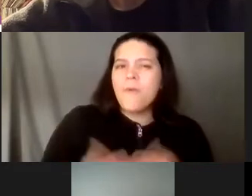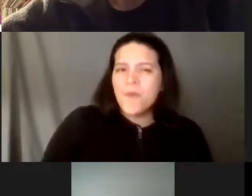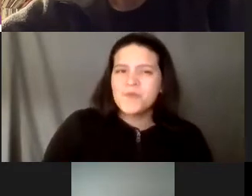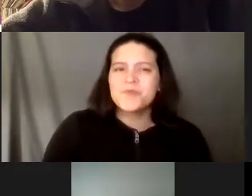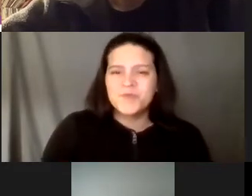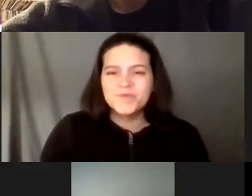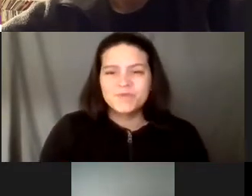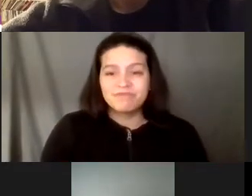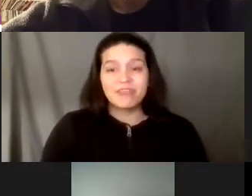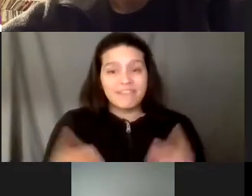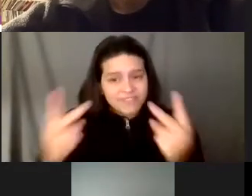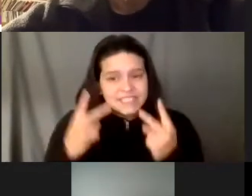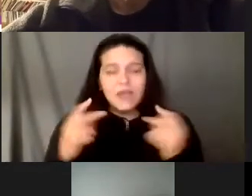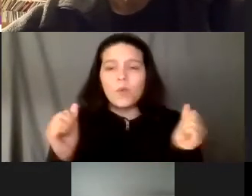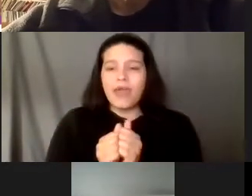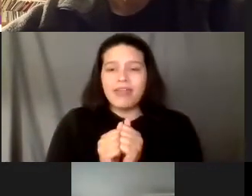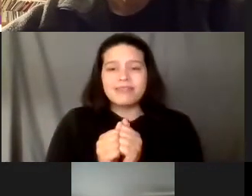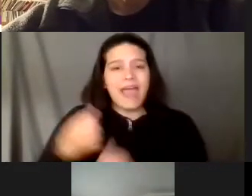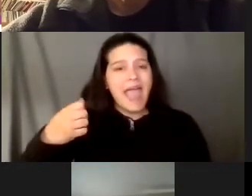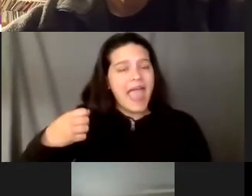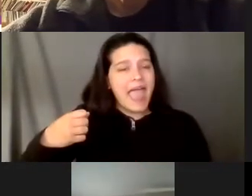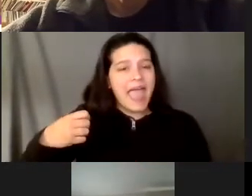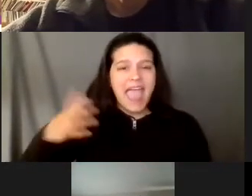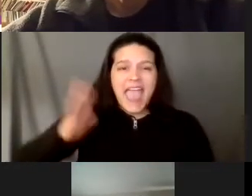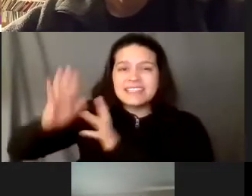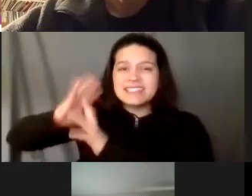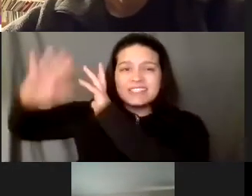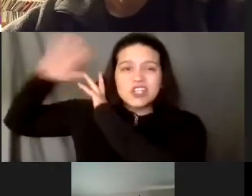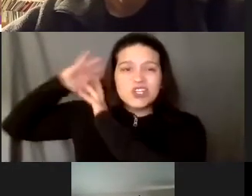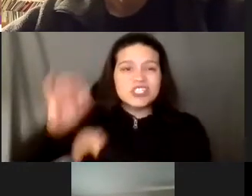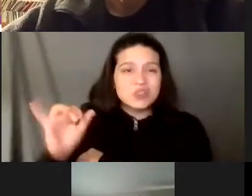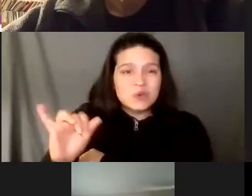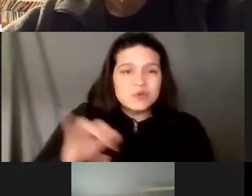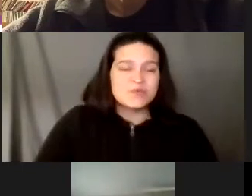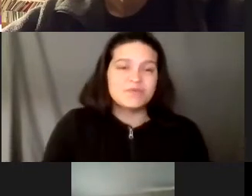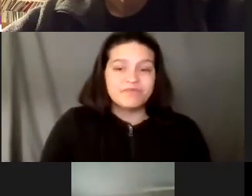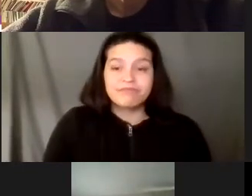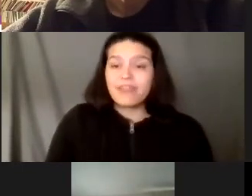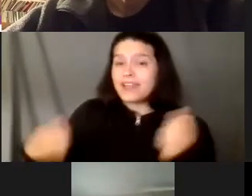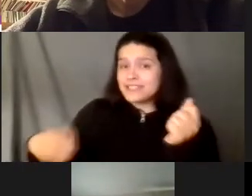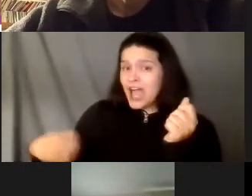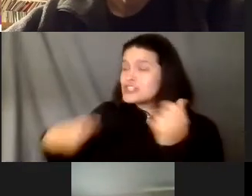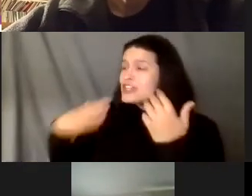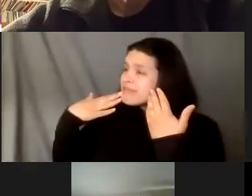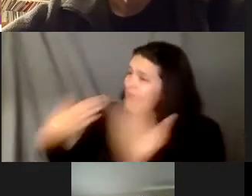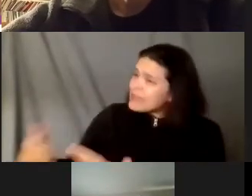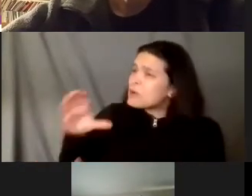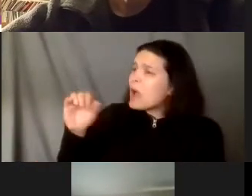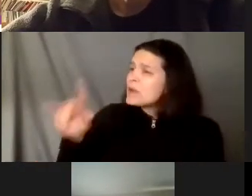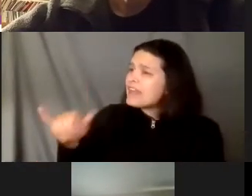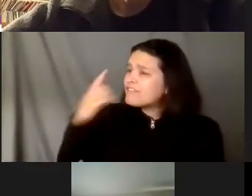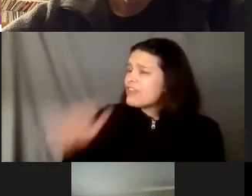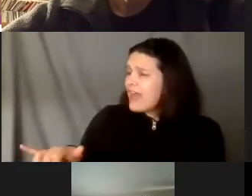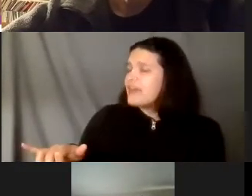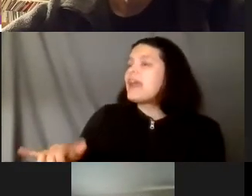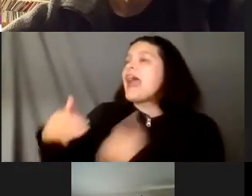have visits with the ancestors too absolutely thank you beautiful cody thank you for that and we got a comment from our brother